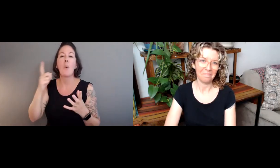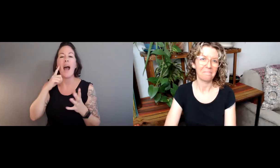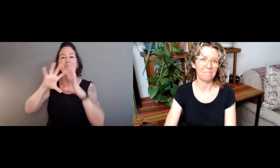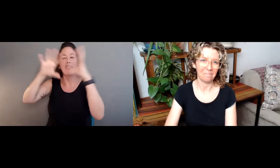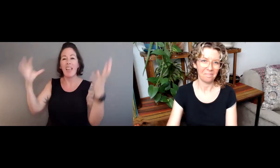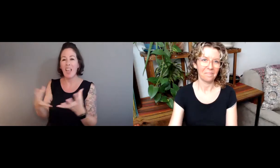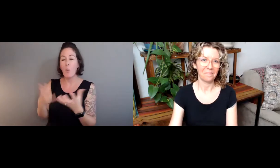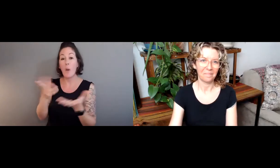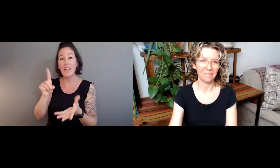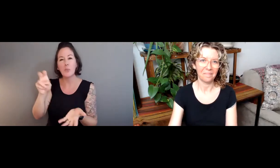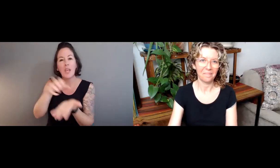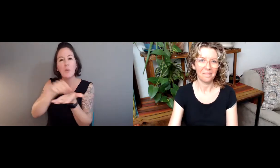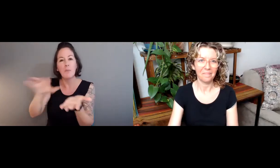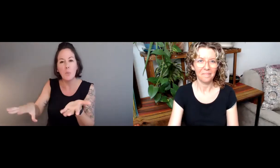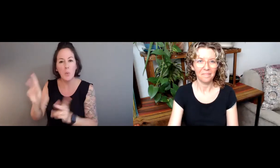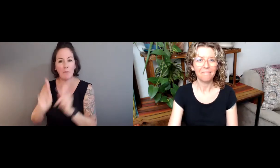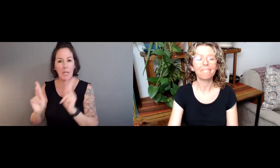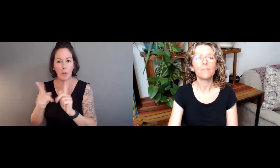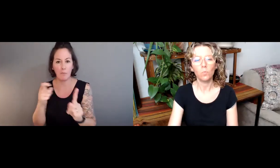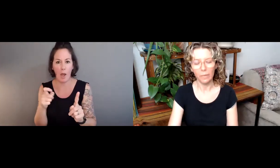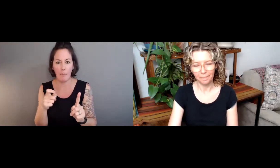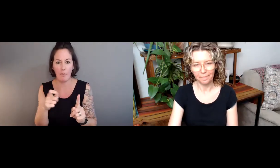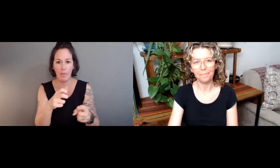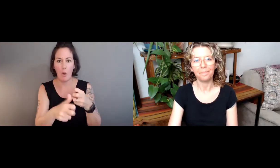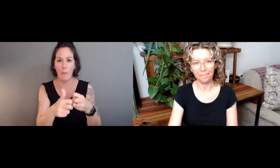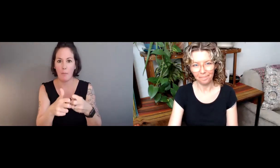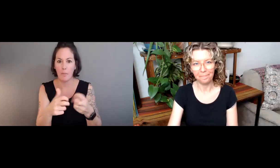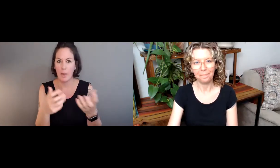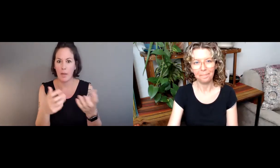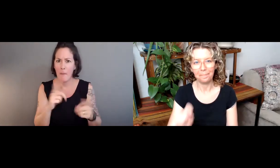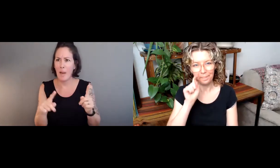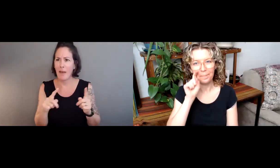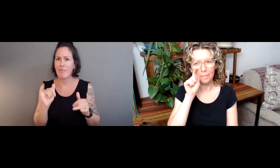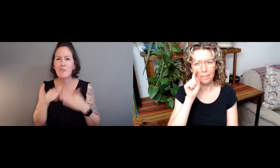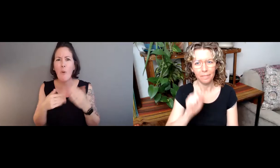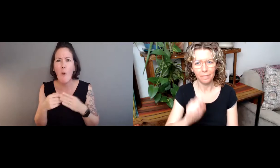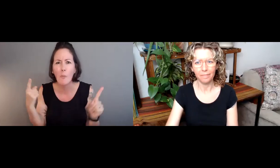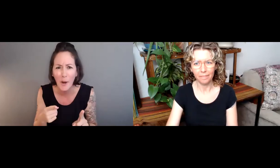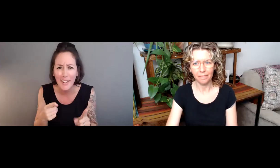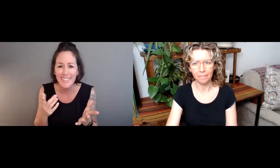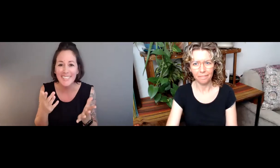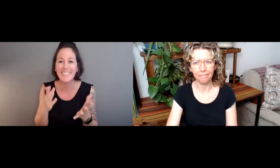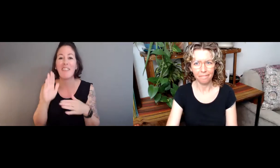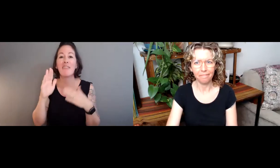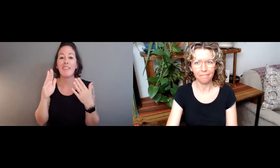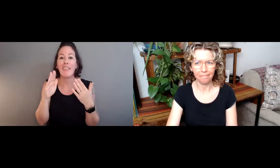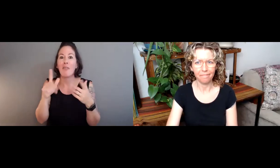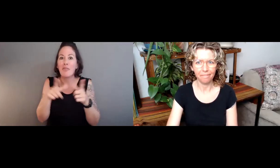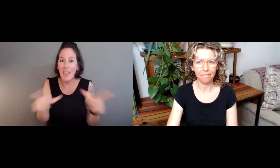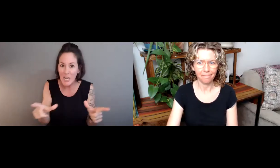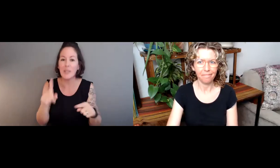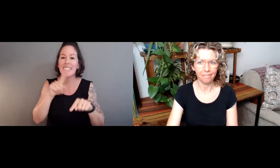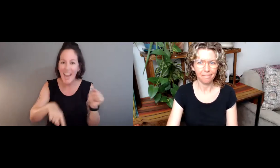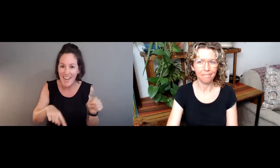She called it techno-solutionism. That's when you remove humans from the equation. But that's the whole